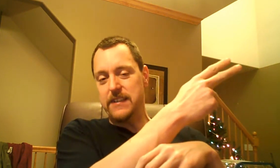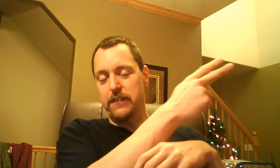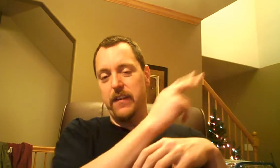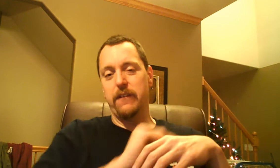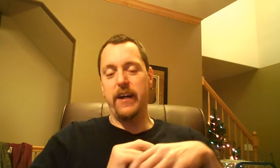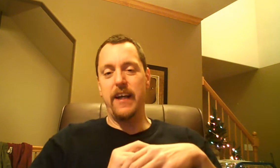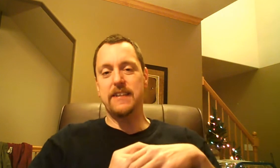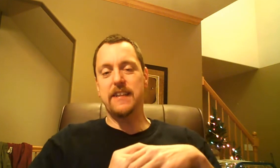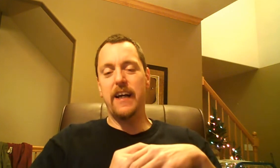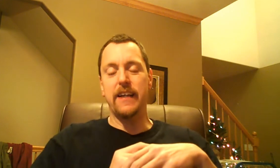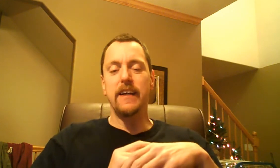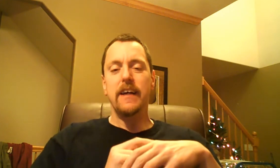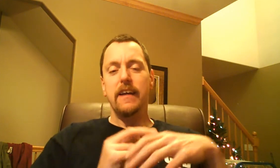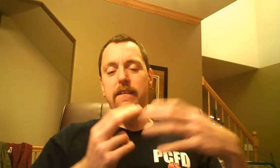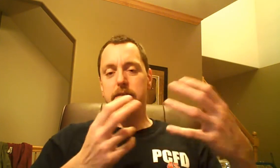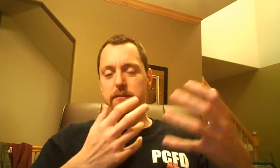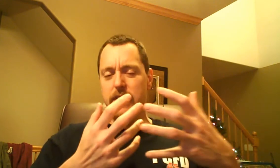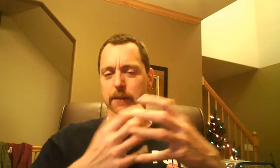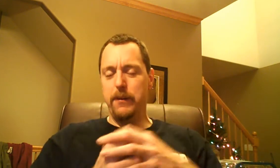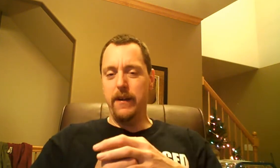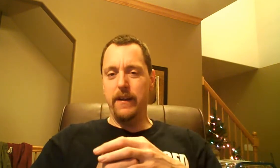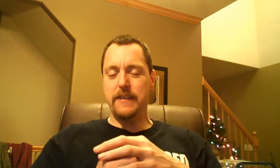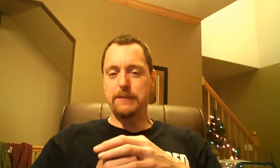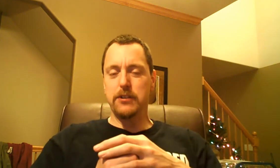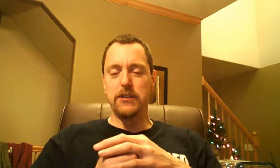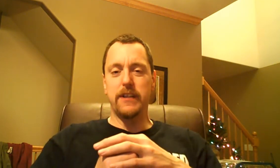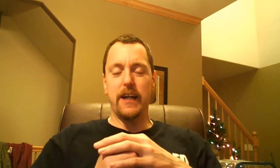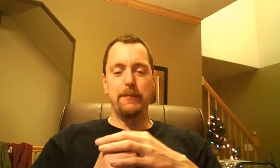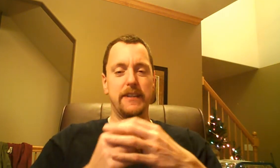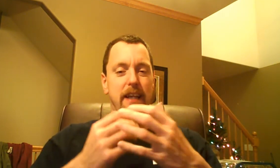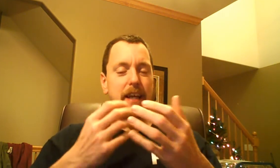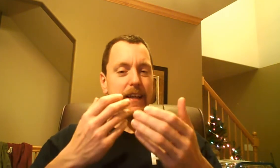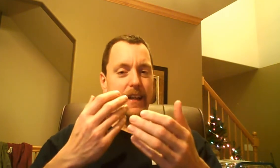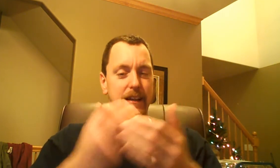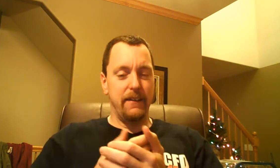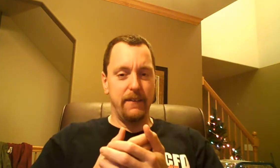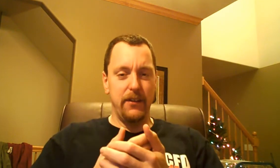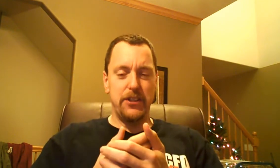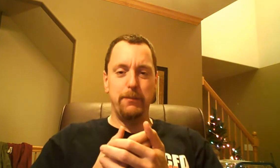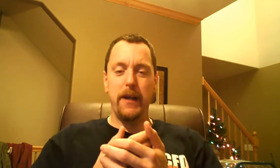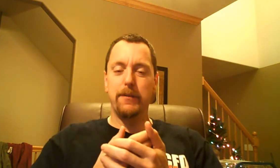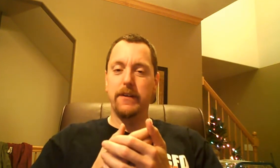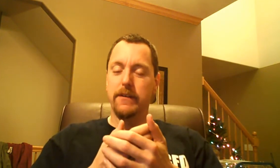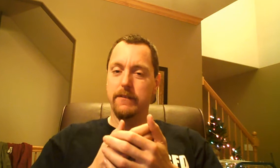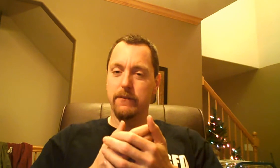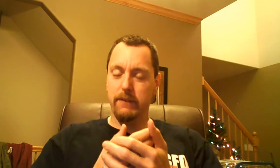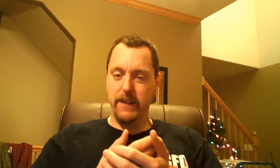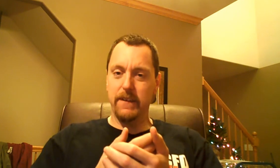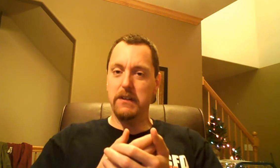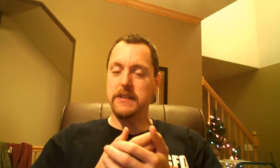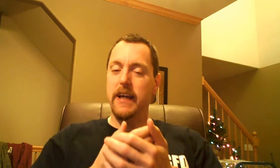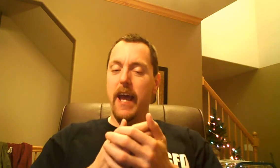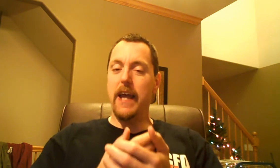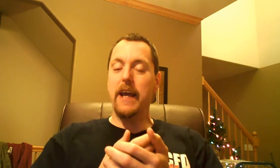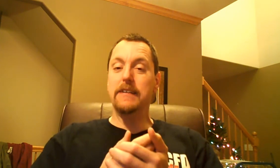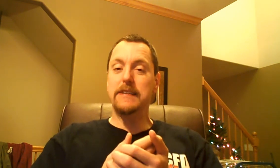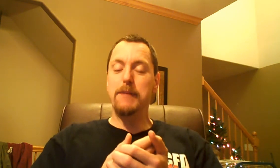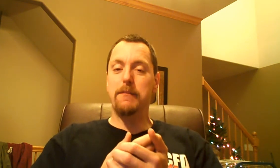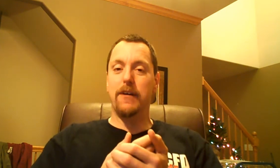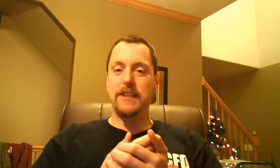links over on the right-hand side. There are some Google documents and you should be able to read those and at least memorize